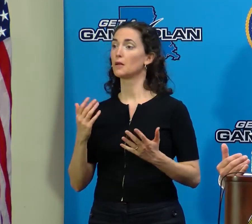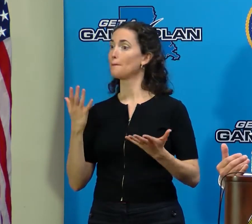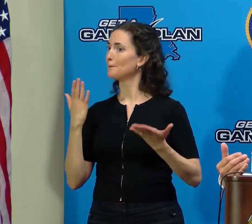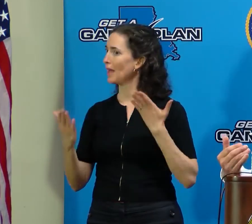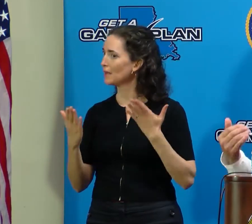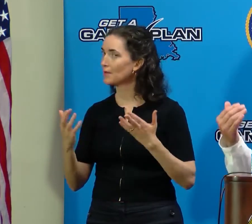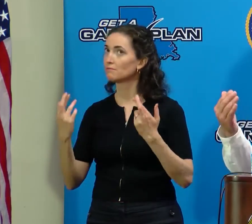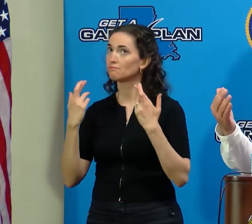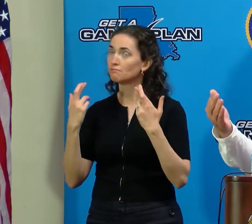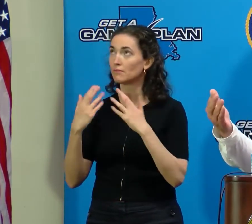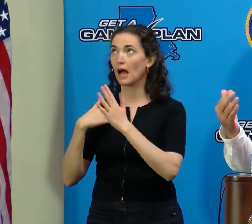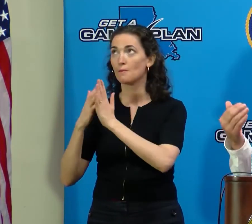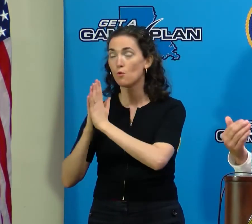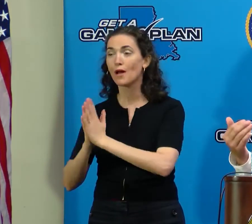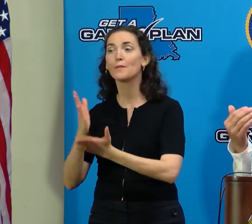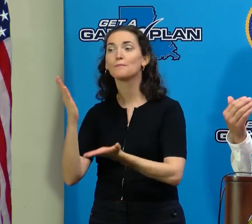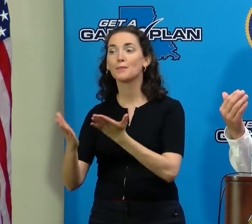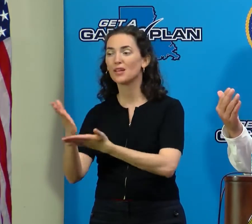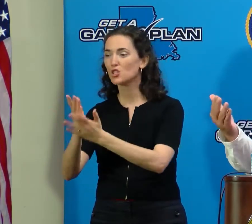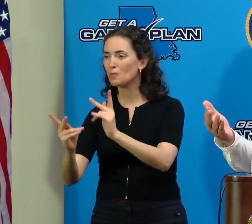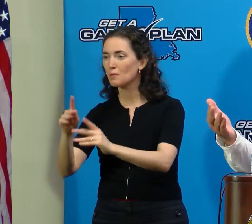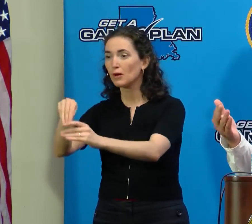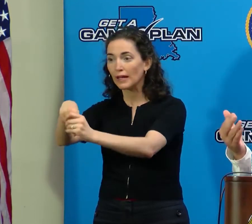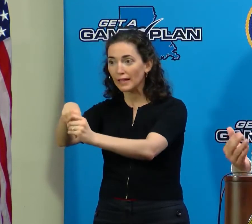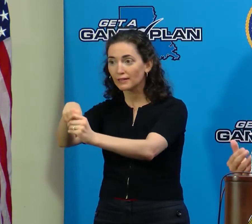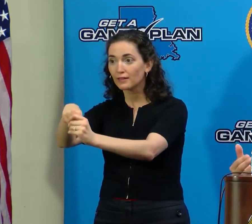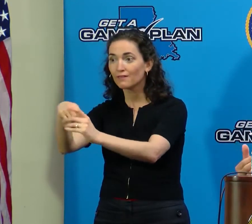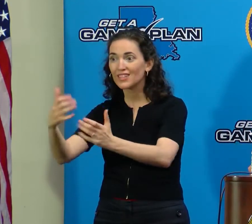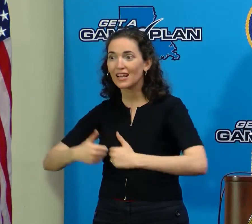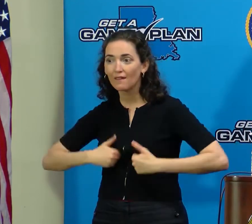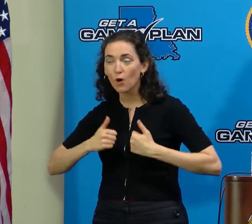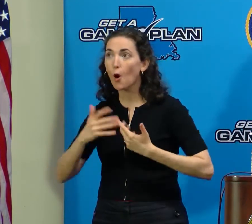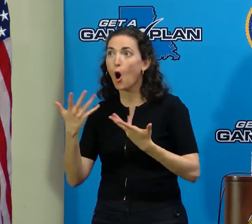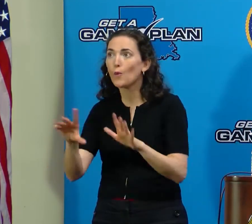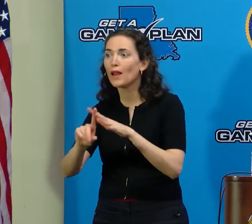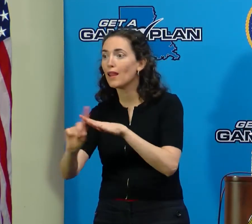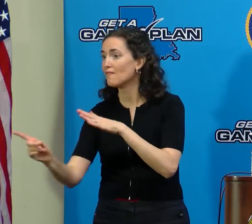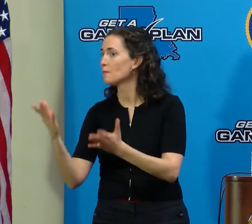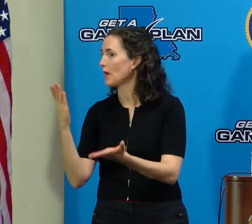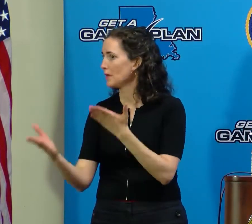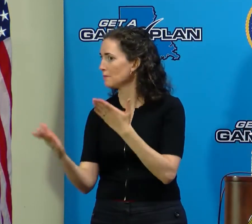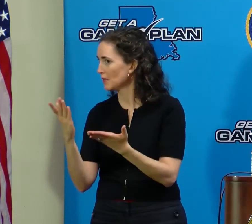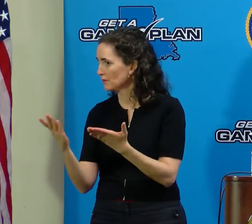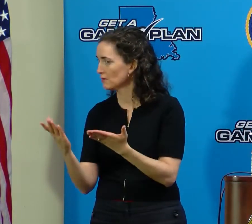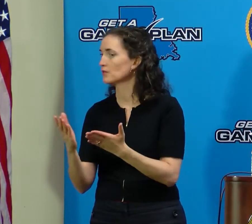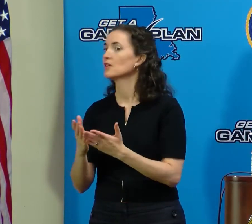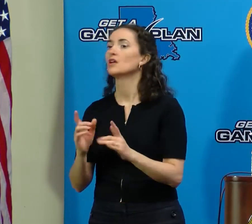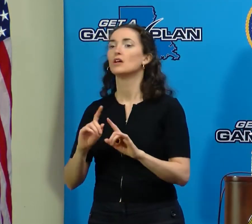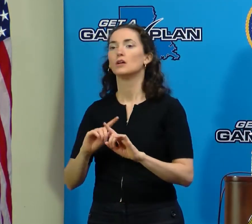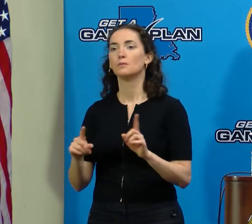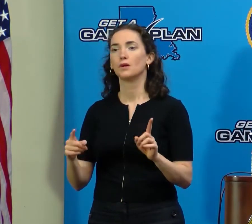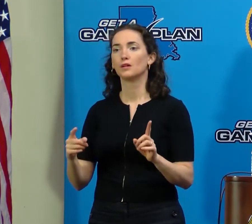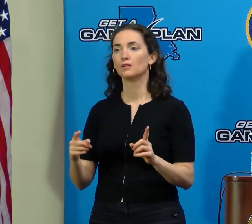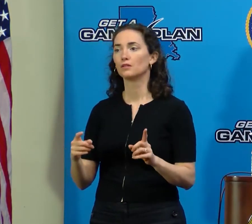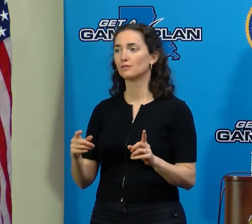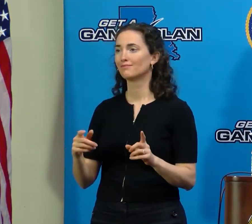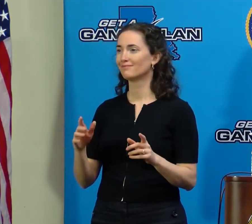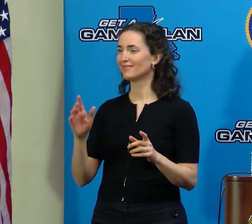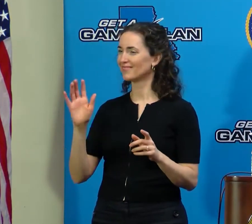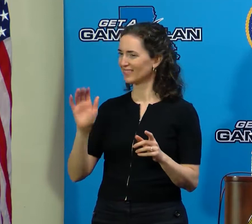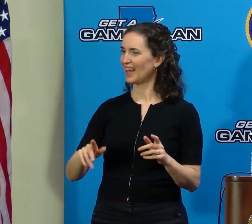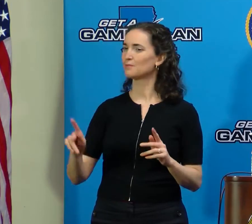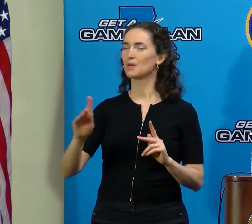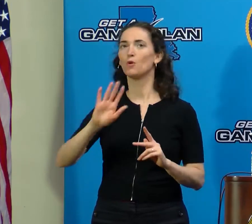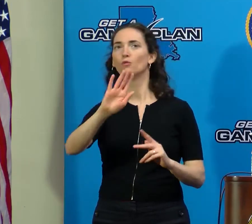individuals had left or did survive and so forth. But I think that's what you're hearing out